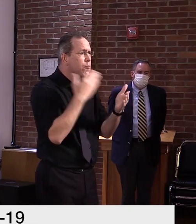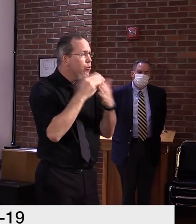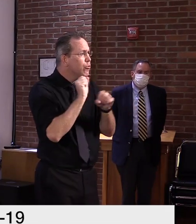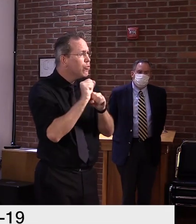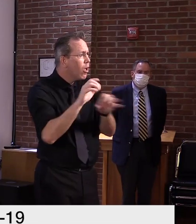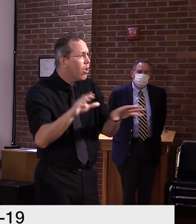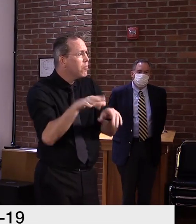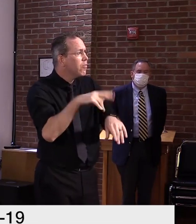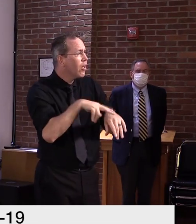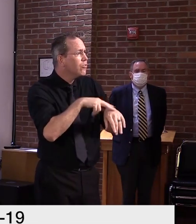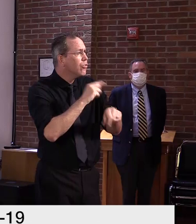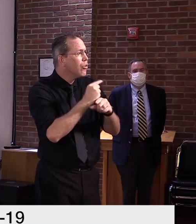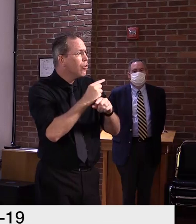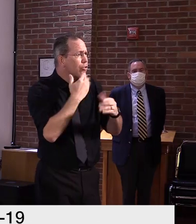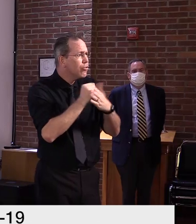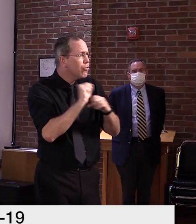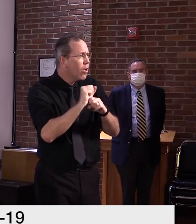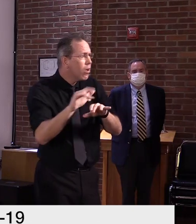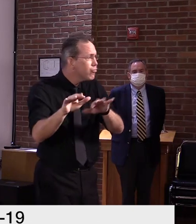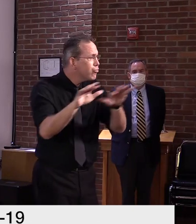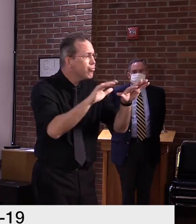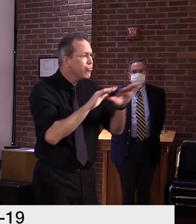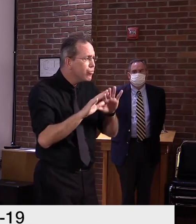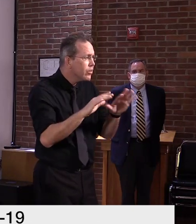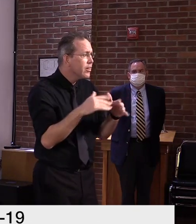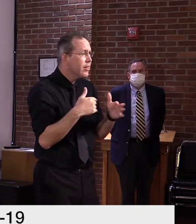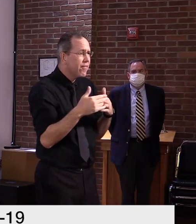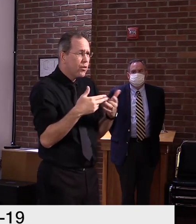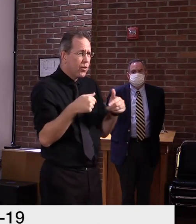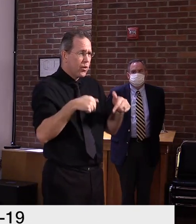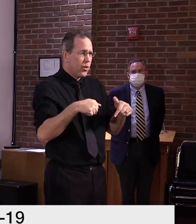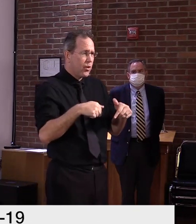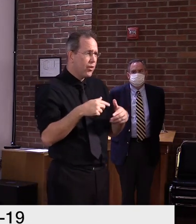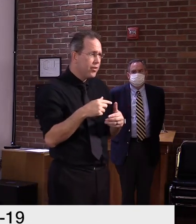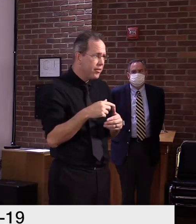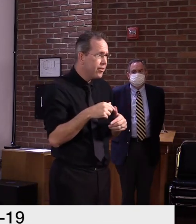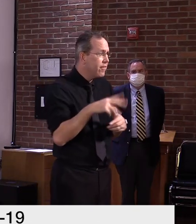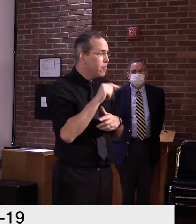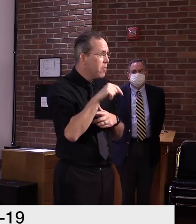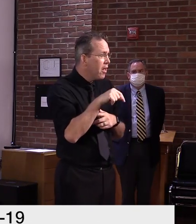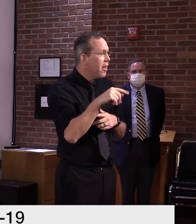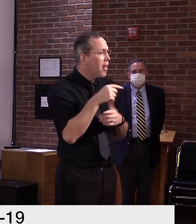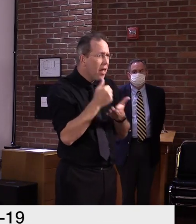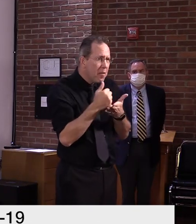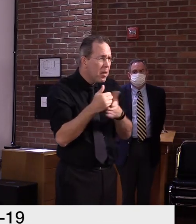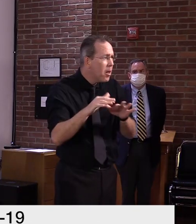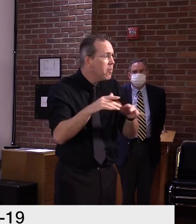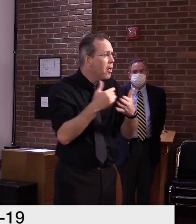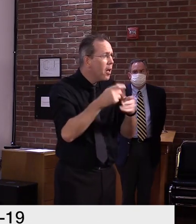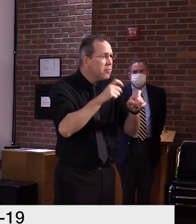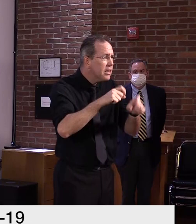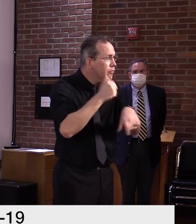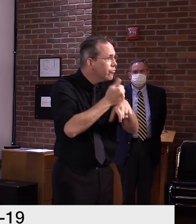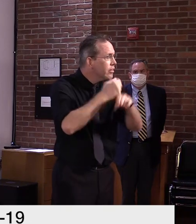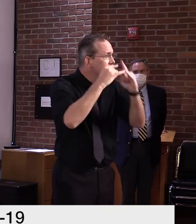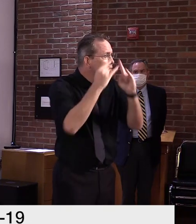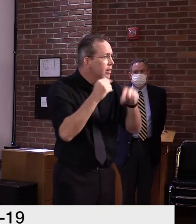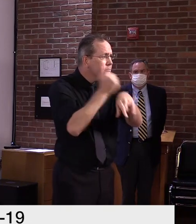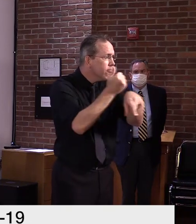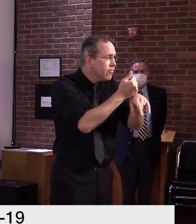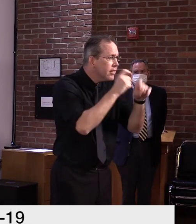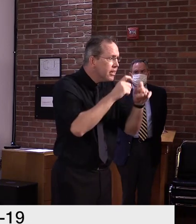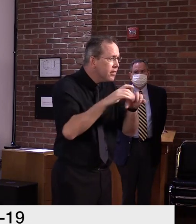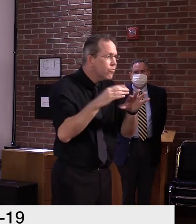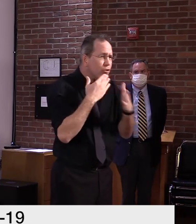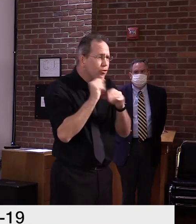do, even with the, uh, the tracing or the, uh, the testing, um, strategy. Uh, they had their, uh, I think the 10